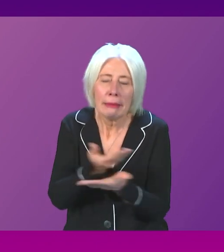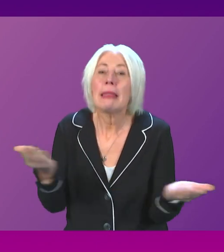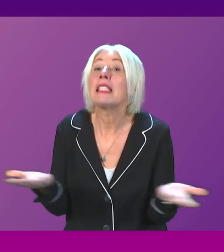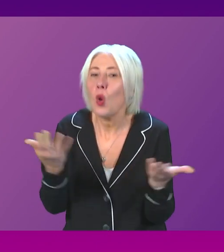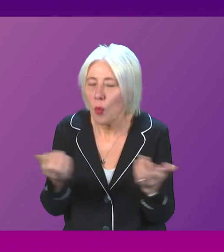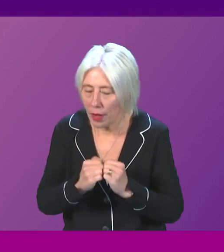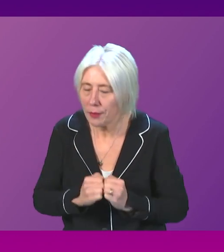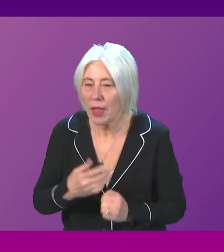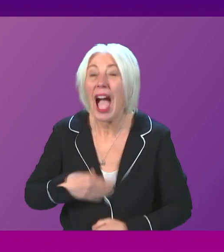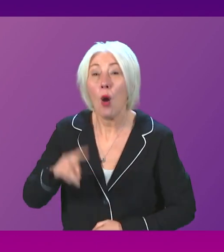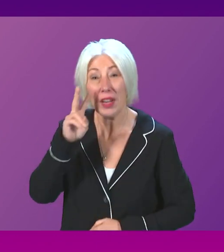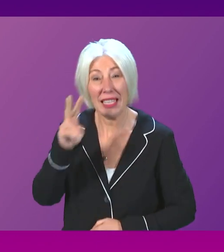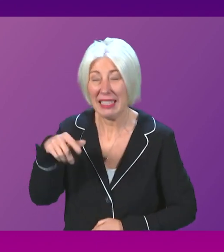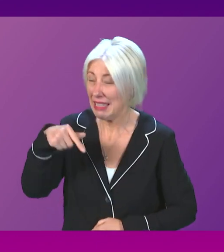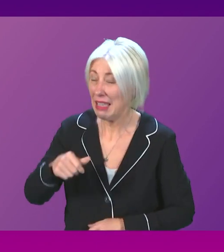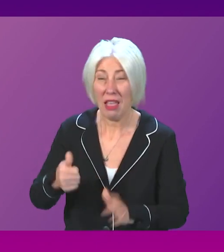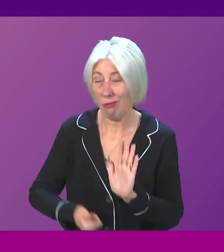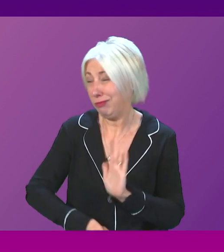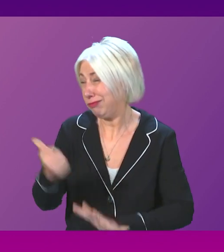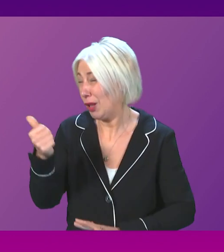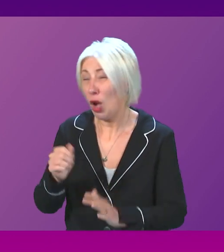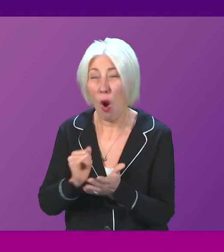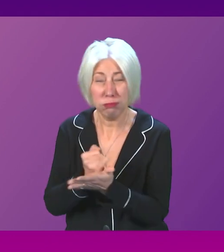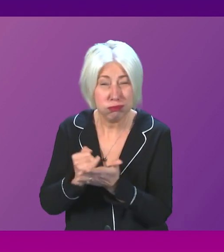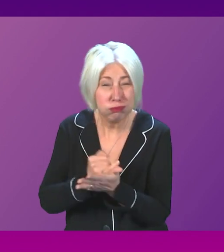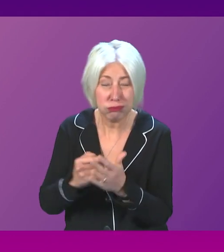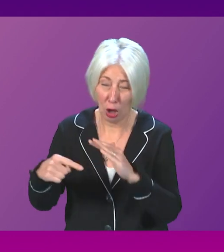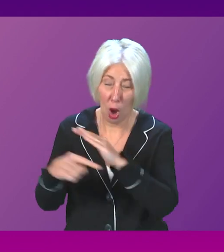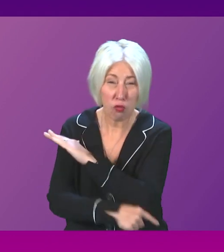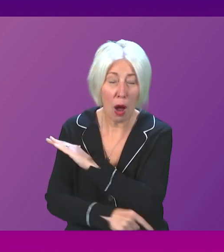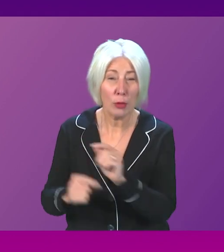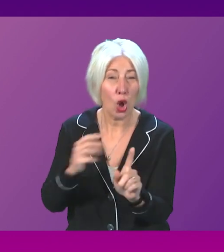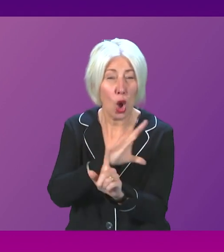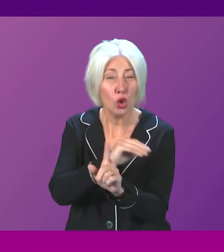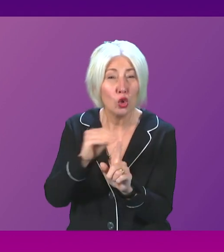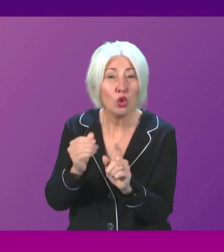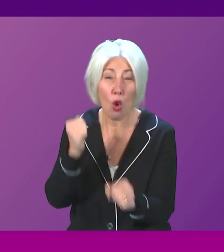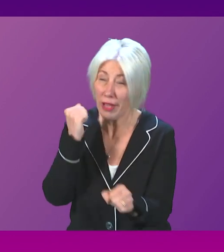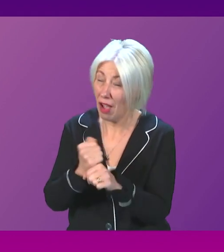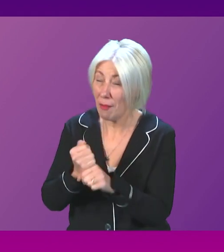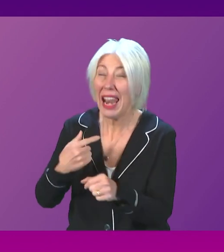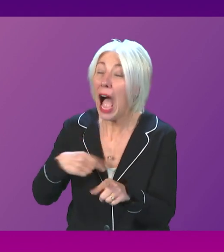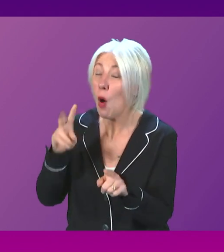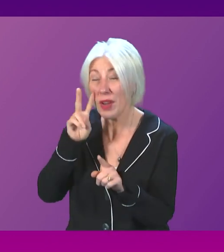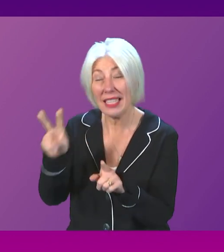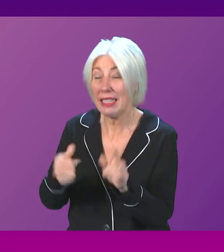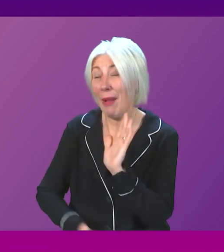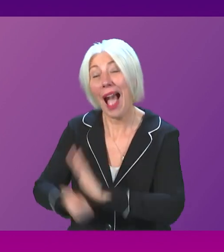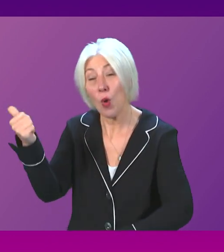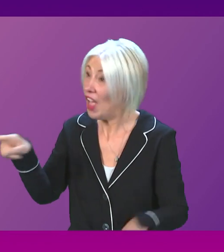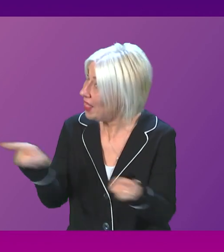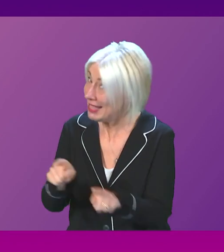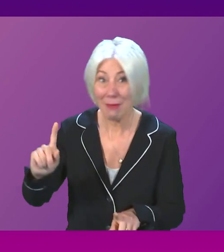to see the back of this rotten, corrupt, failing Tory government just as much as anybody does.